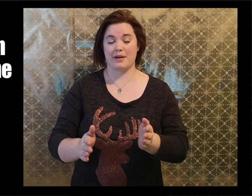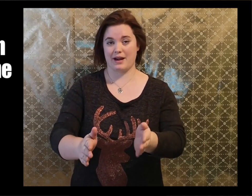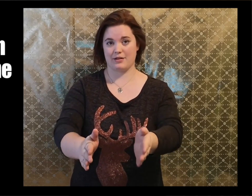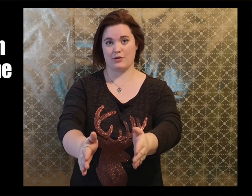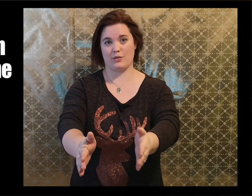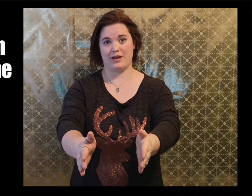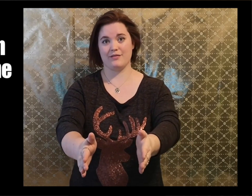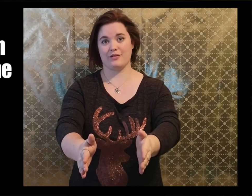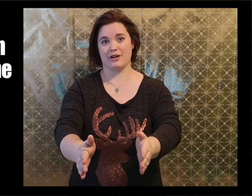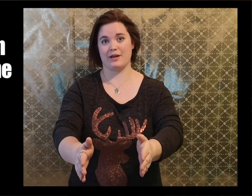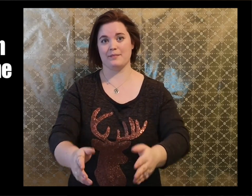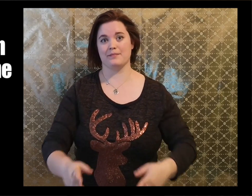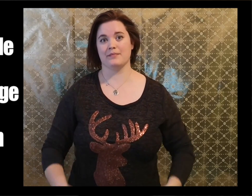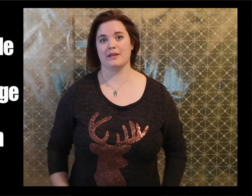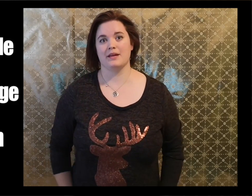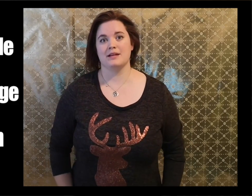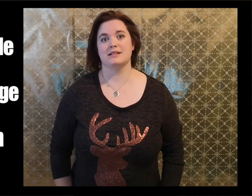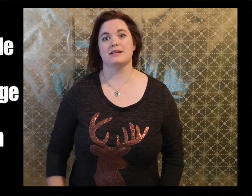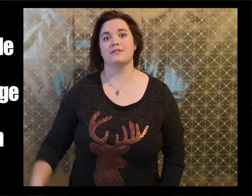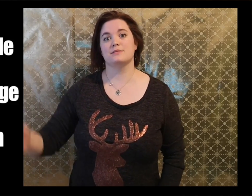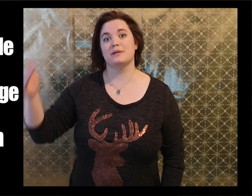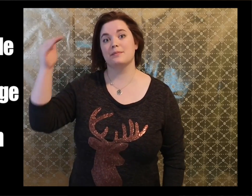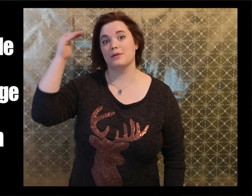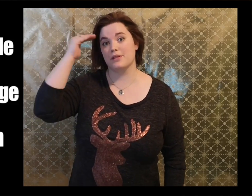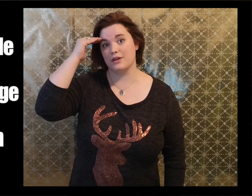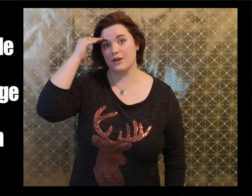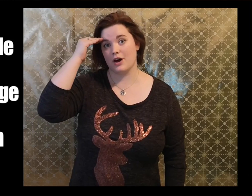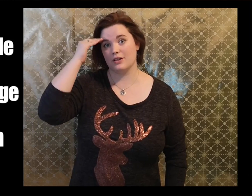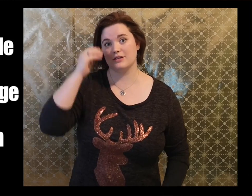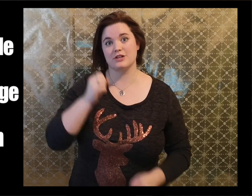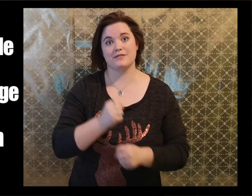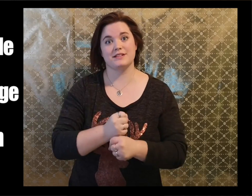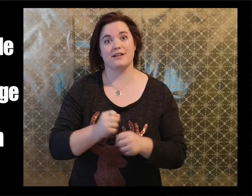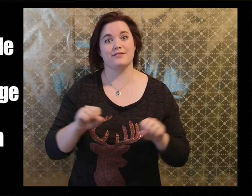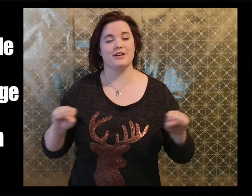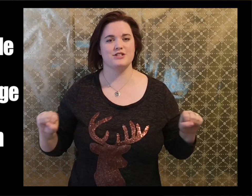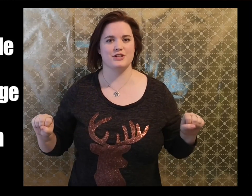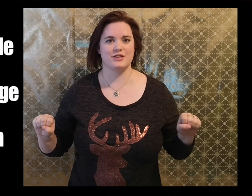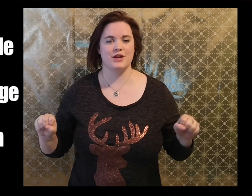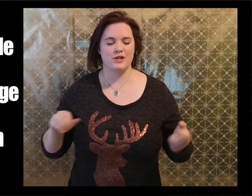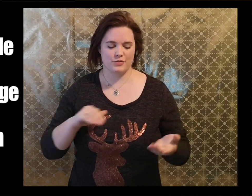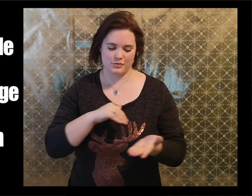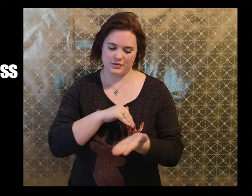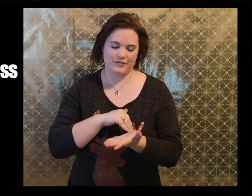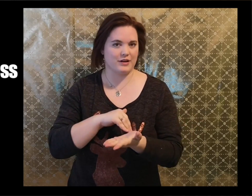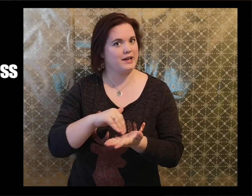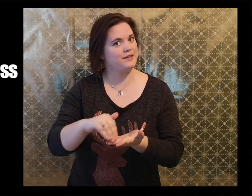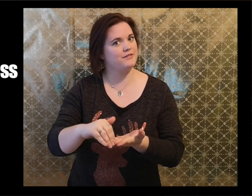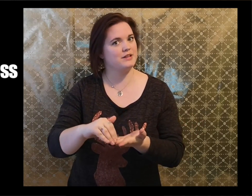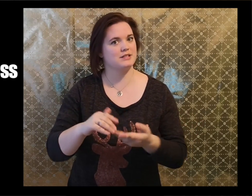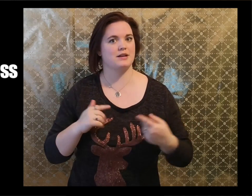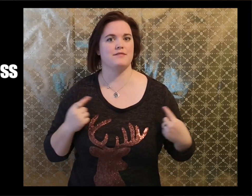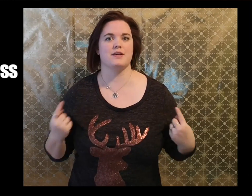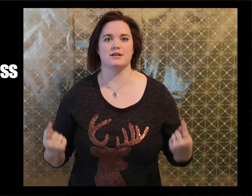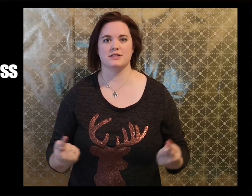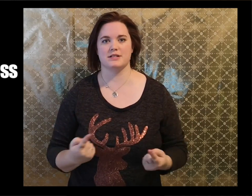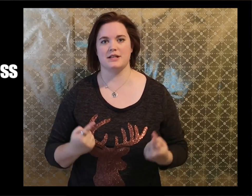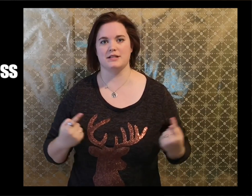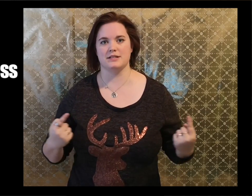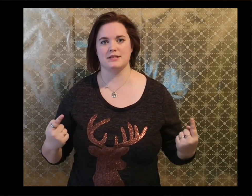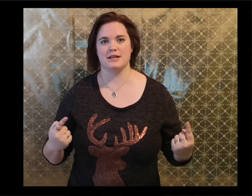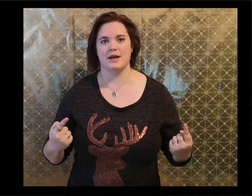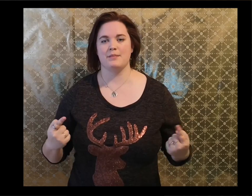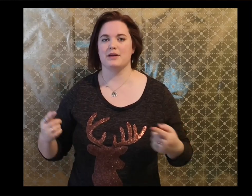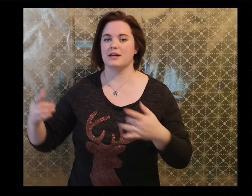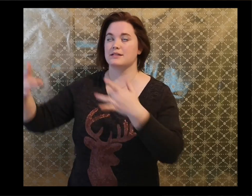to prepare the way for him, to give his people the knowledge of salvation through the forgiveness of their